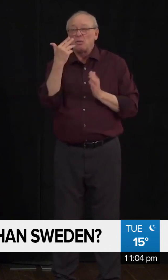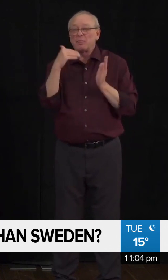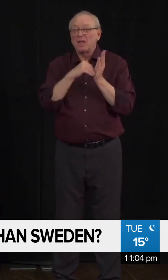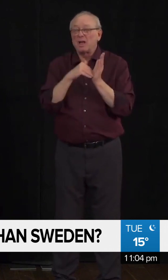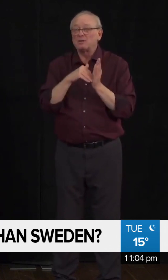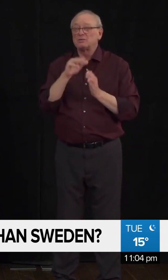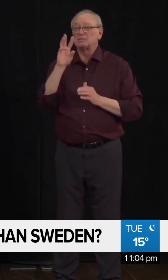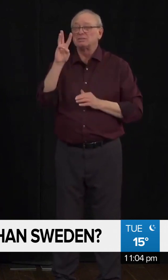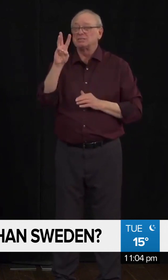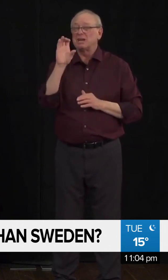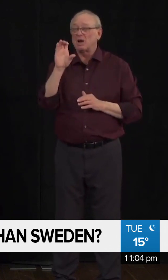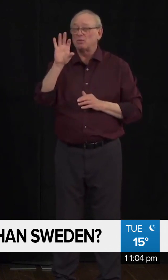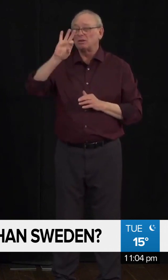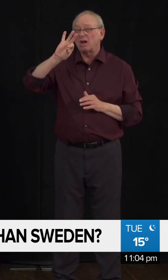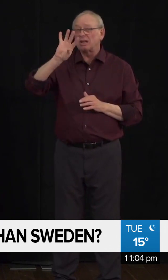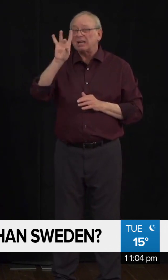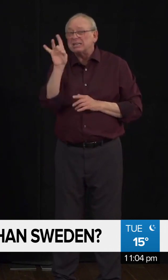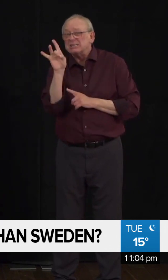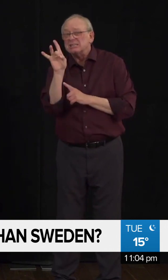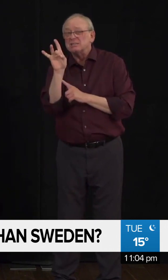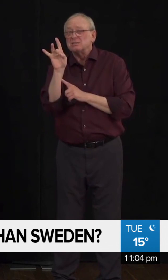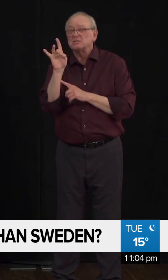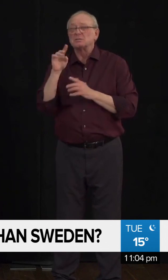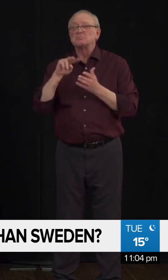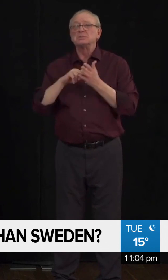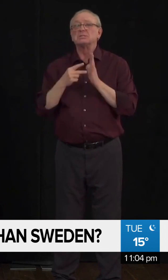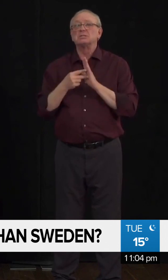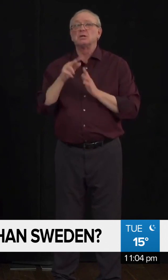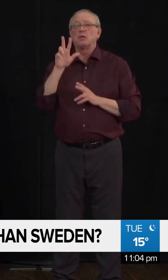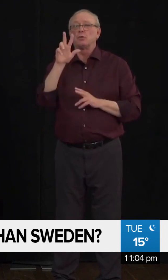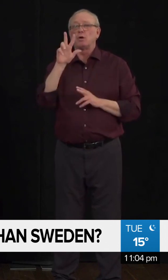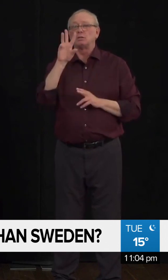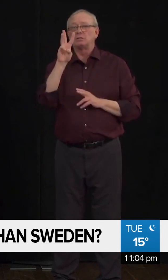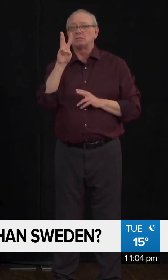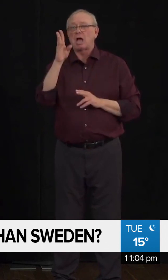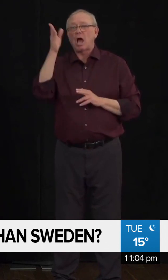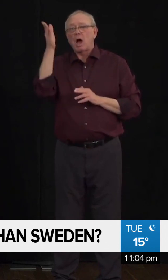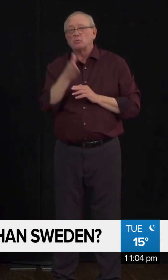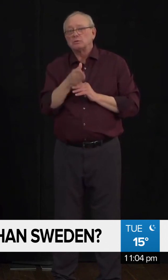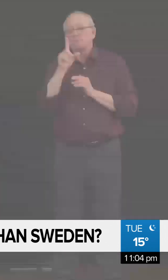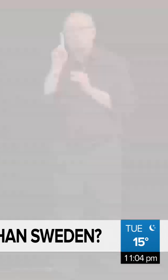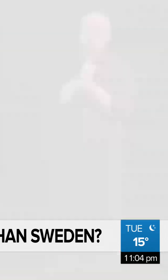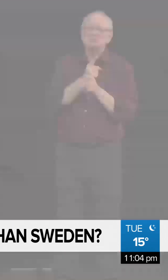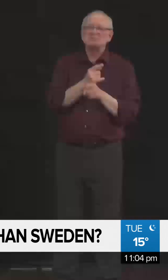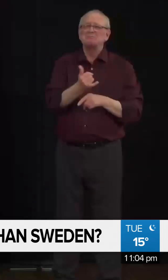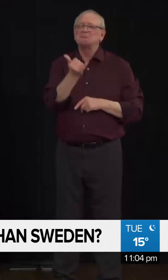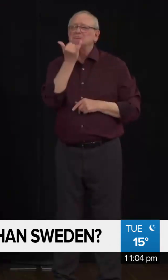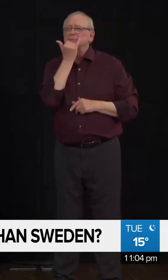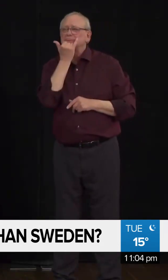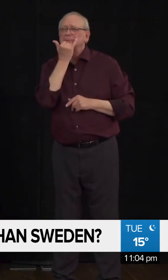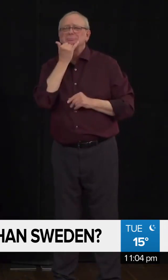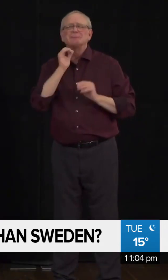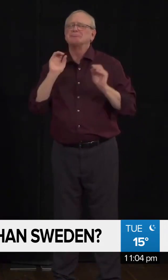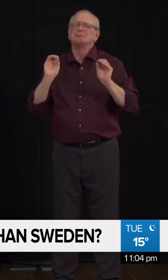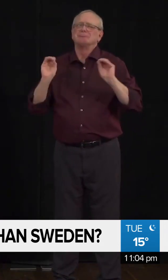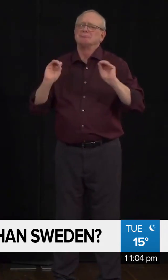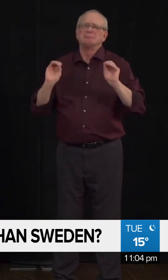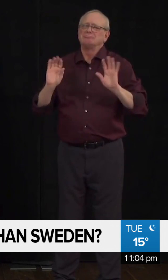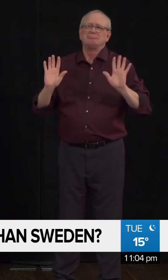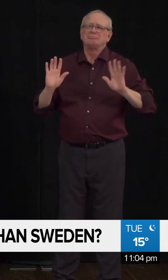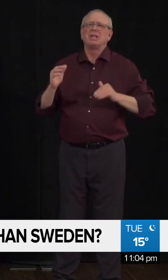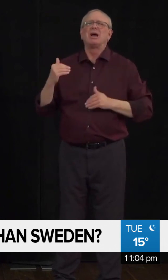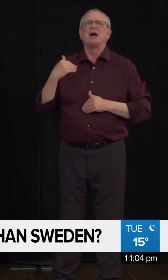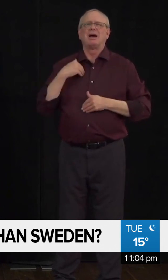which is 12 times Alberta's rate of 3 per 100,000 population. In Sweden, there has been a